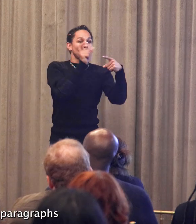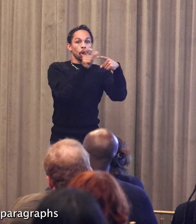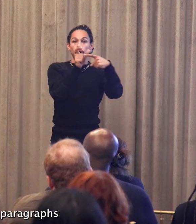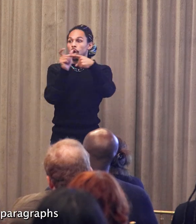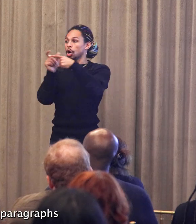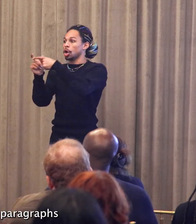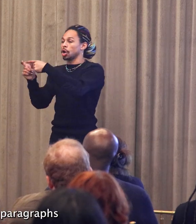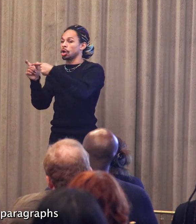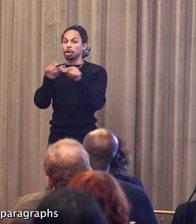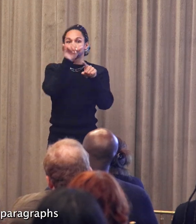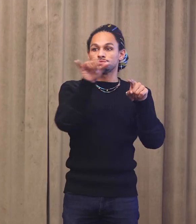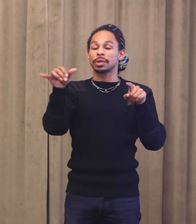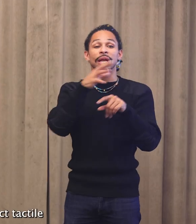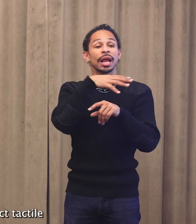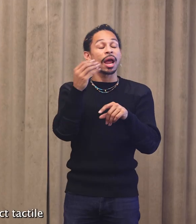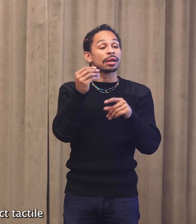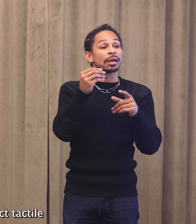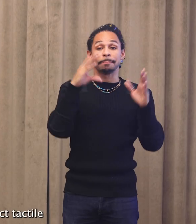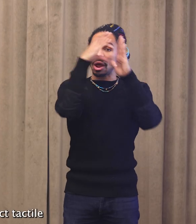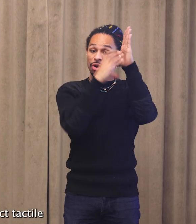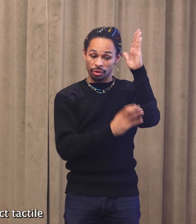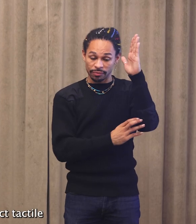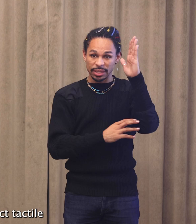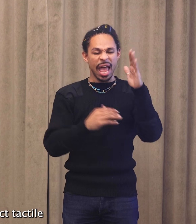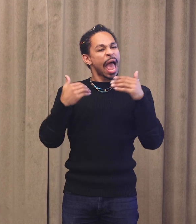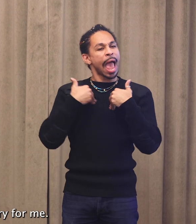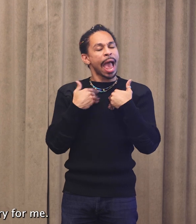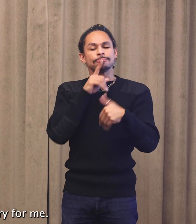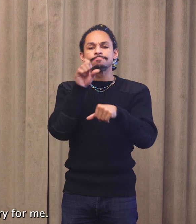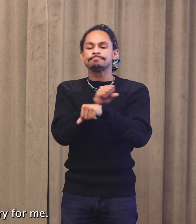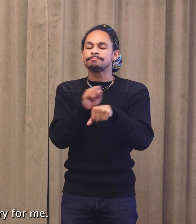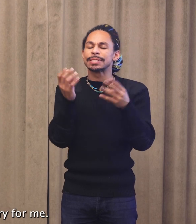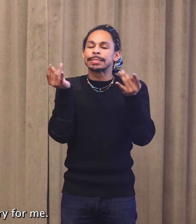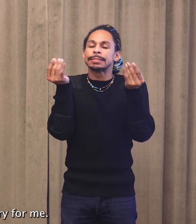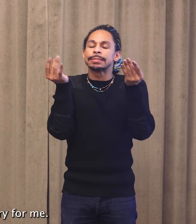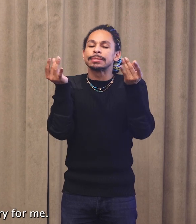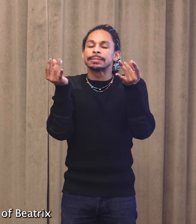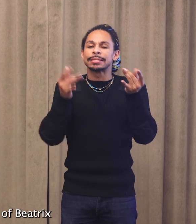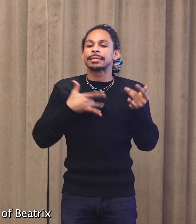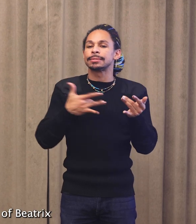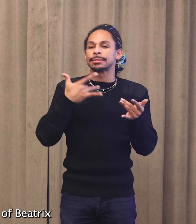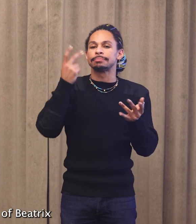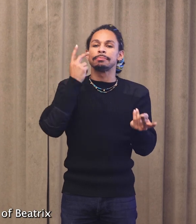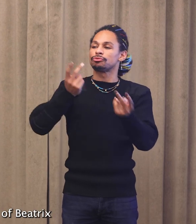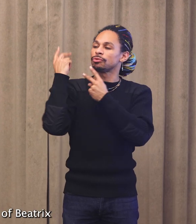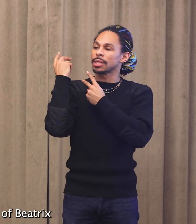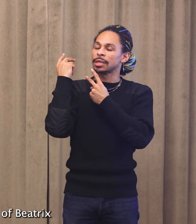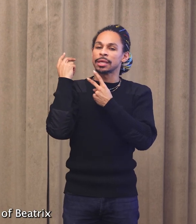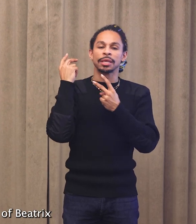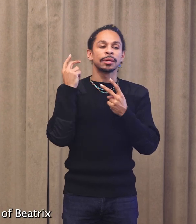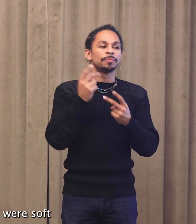sentences and paragraphs had a distinct tactile sense memory for me. The soporific